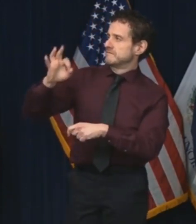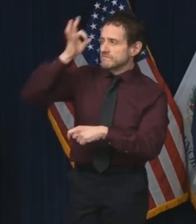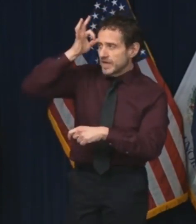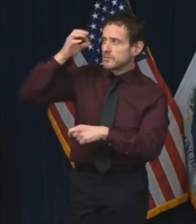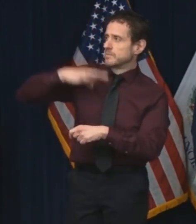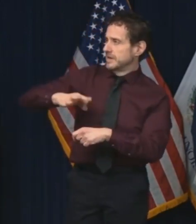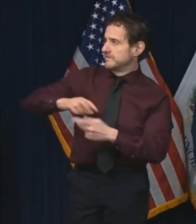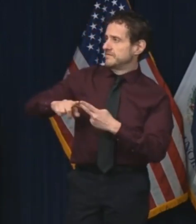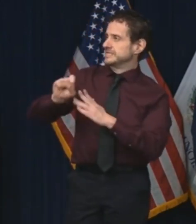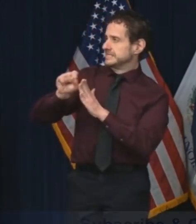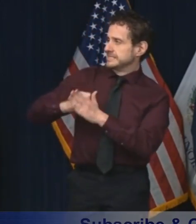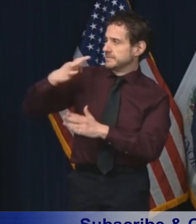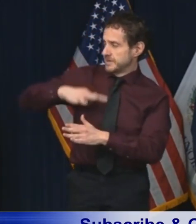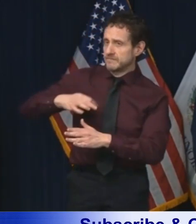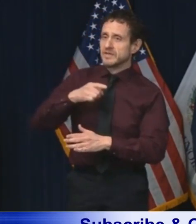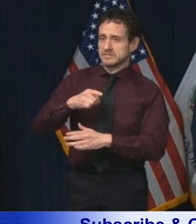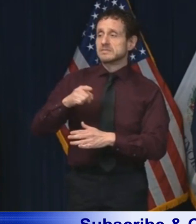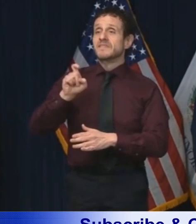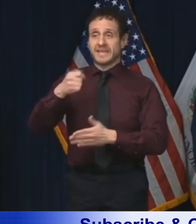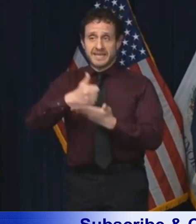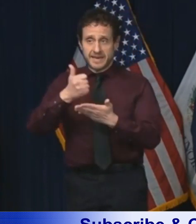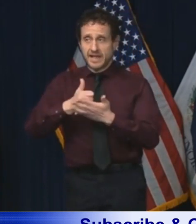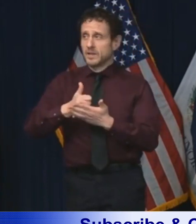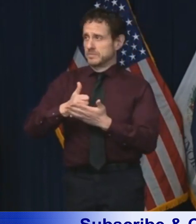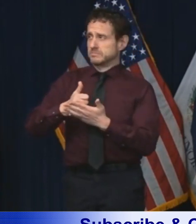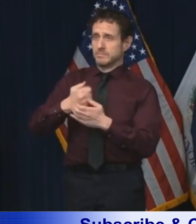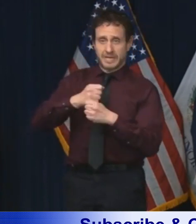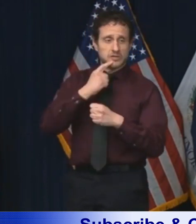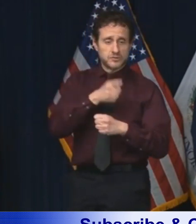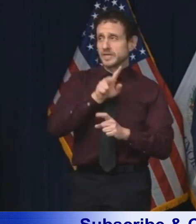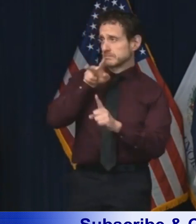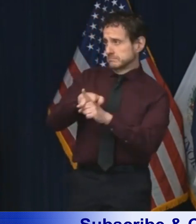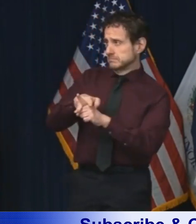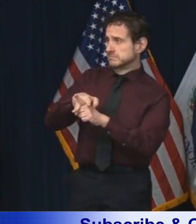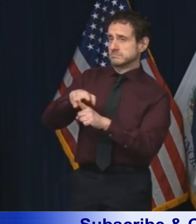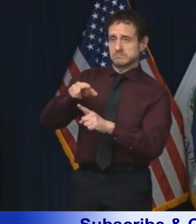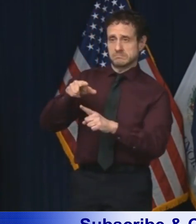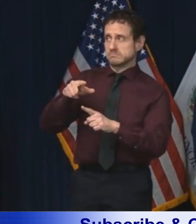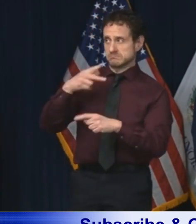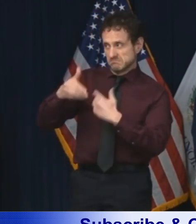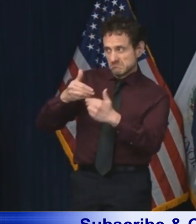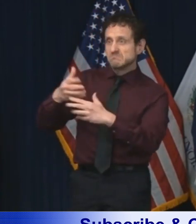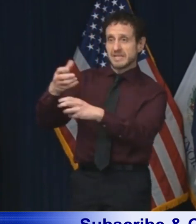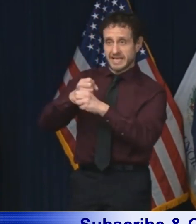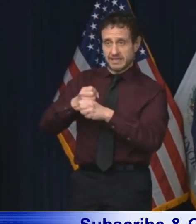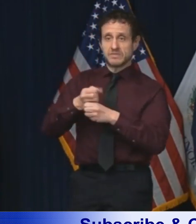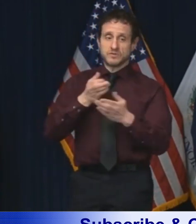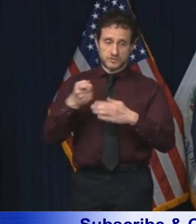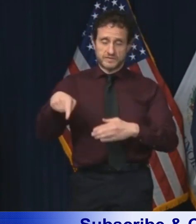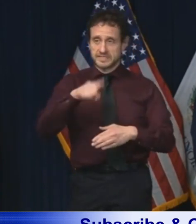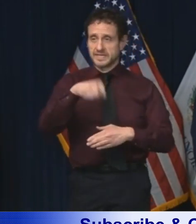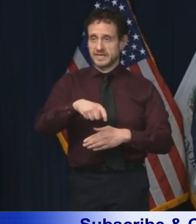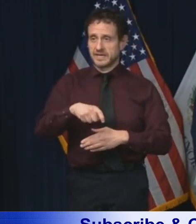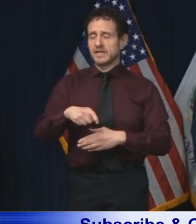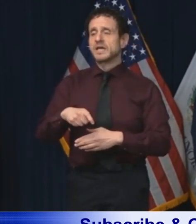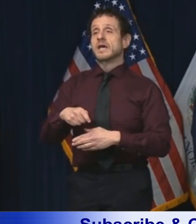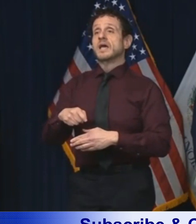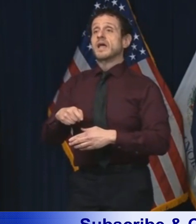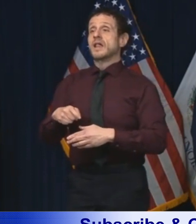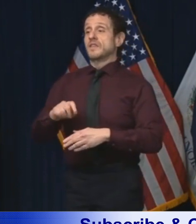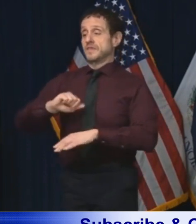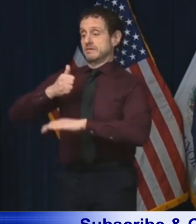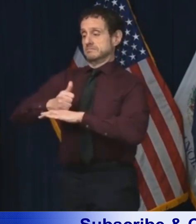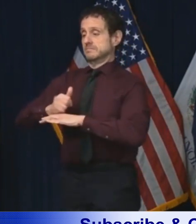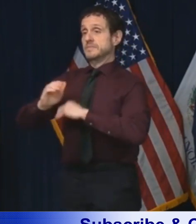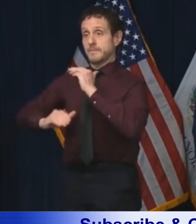to them and their families. Our physical offices have been closed, but our department remains dedicated to